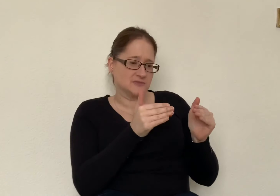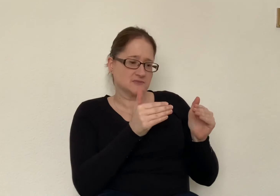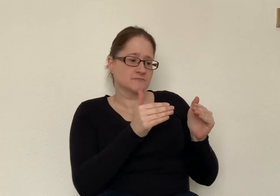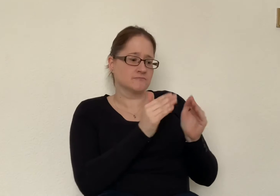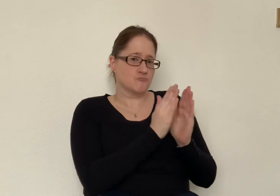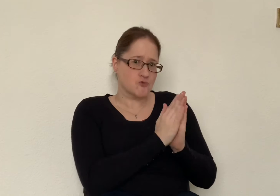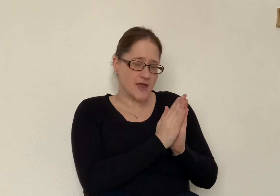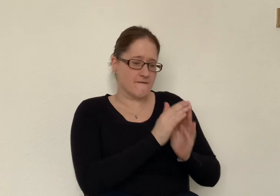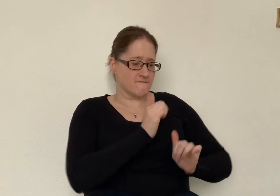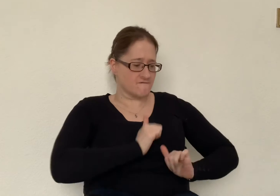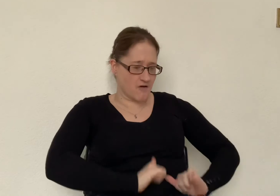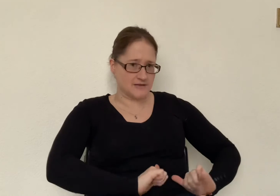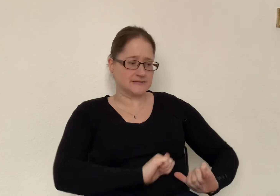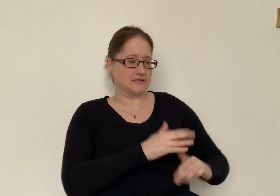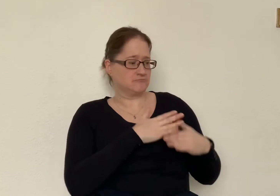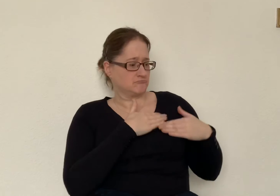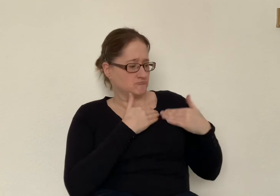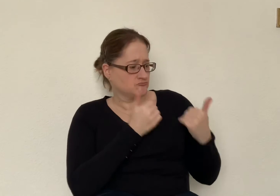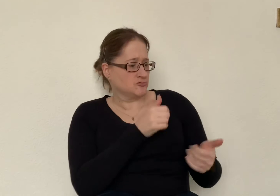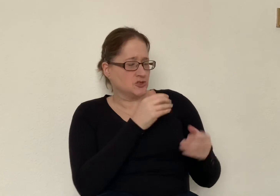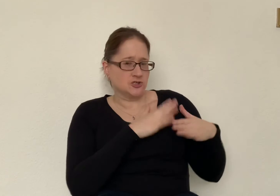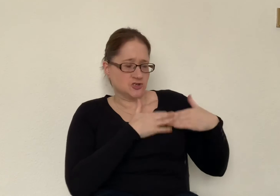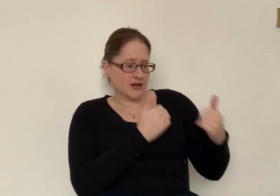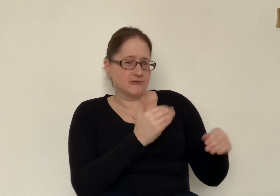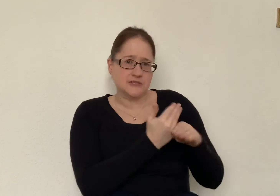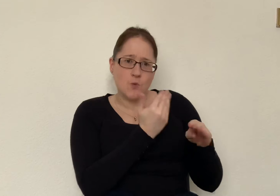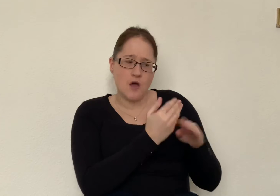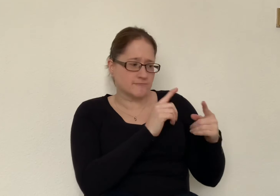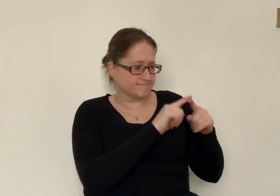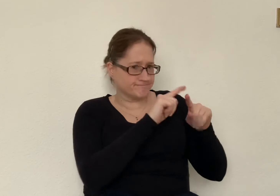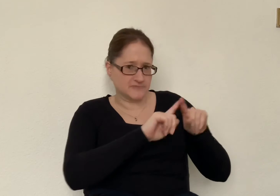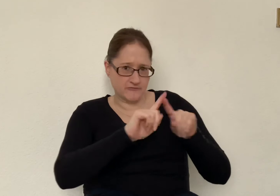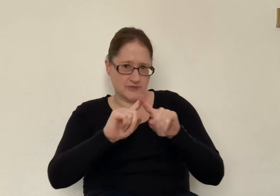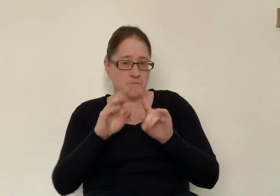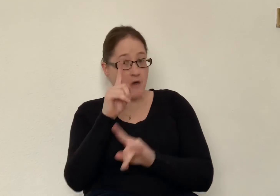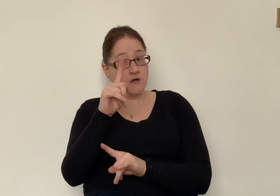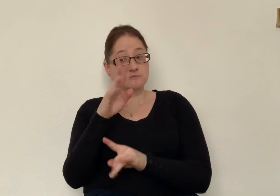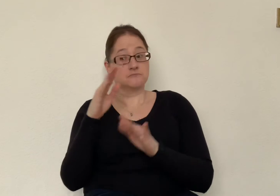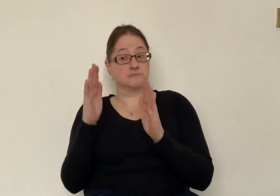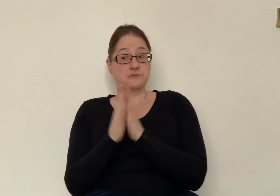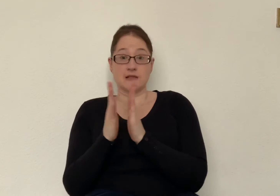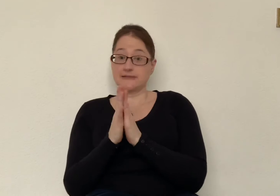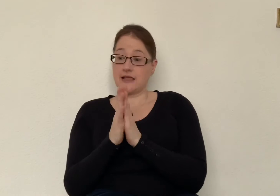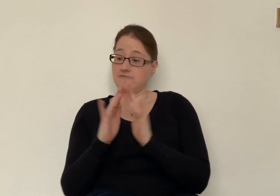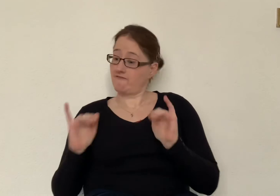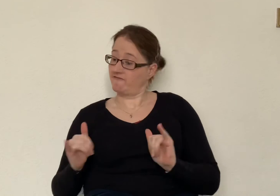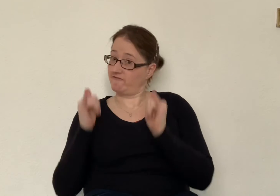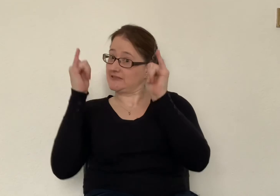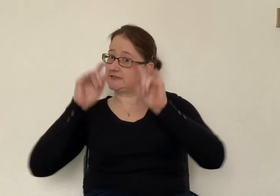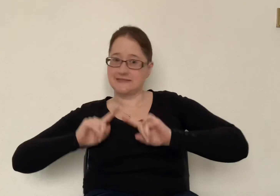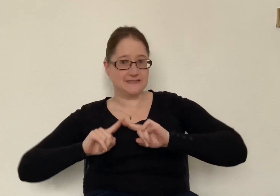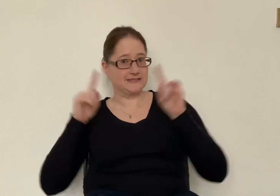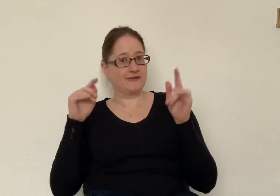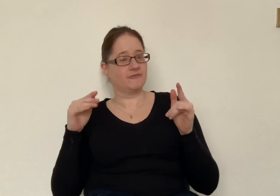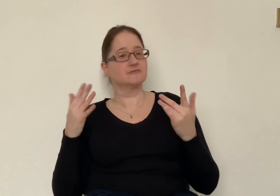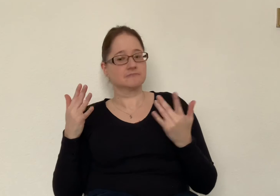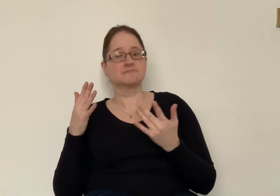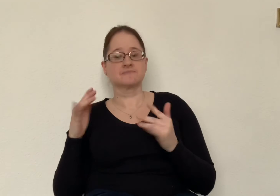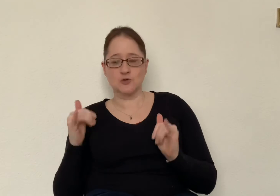works of charity on some days we are feasting we are celebrating we go